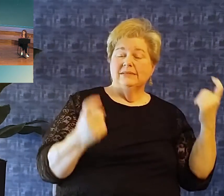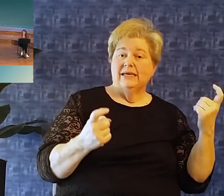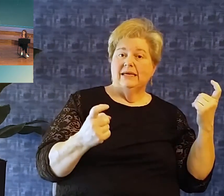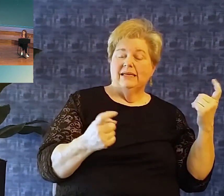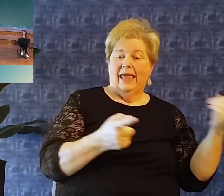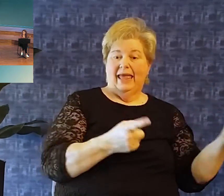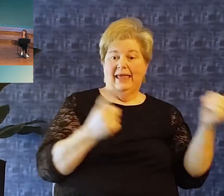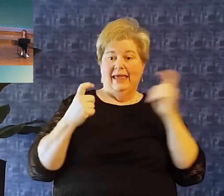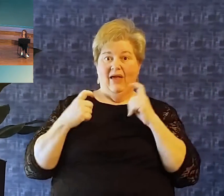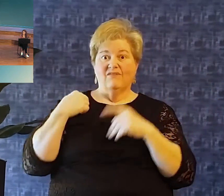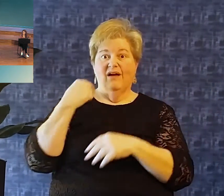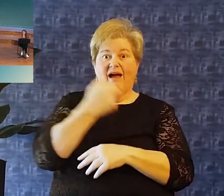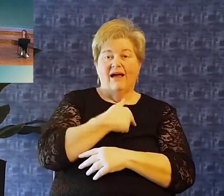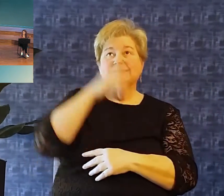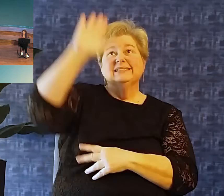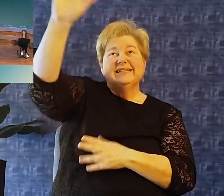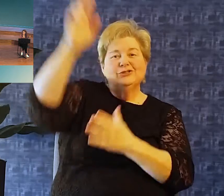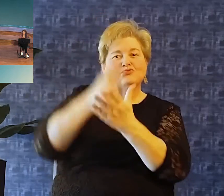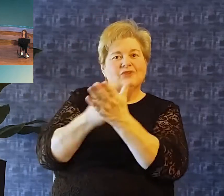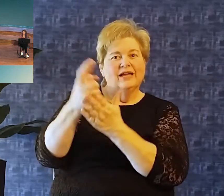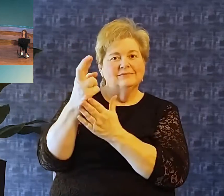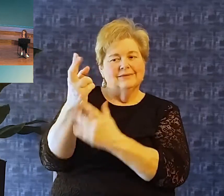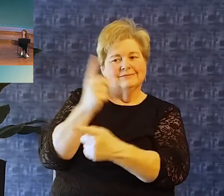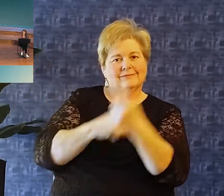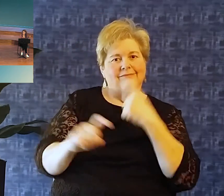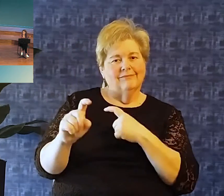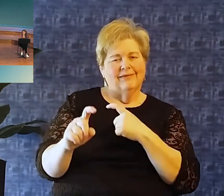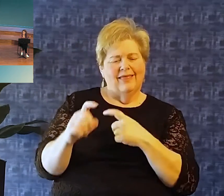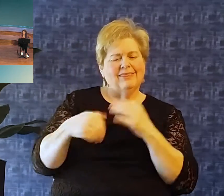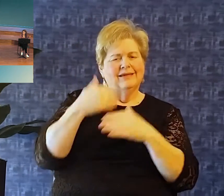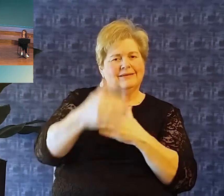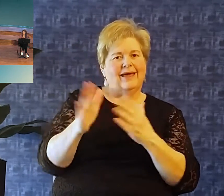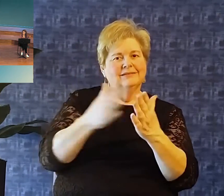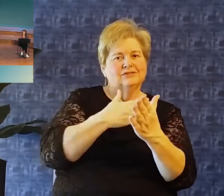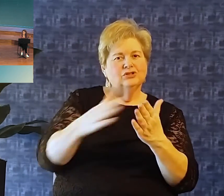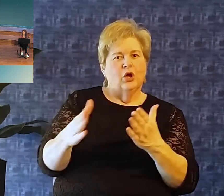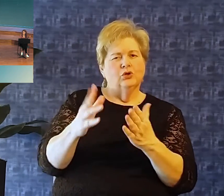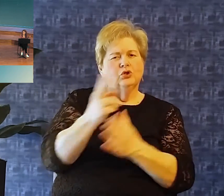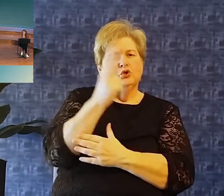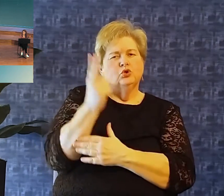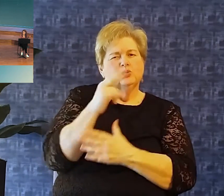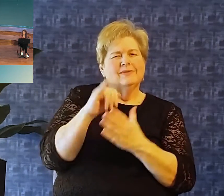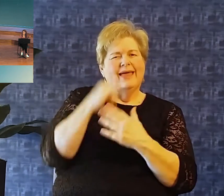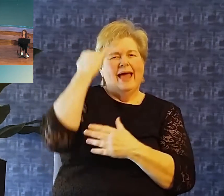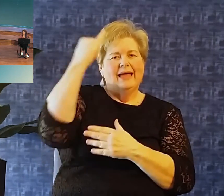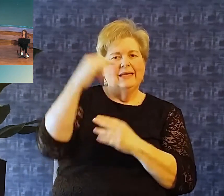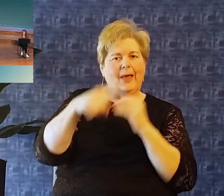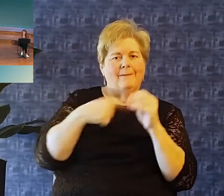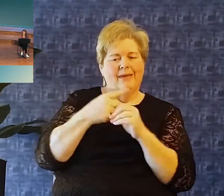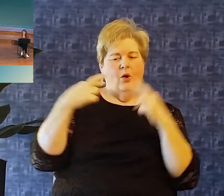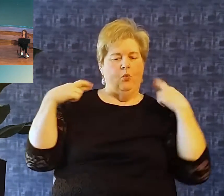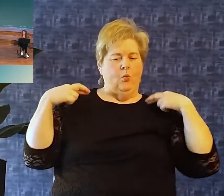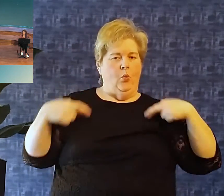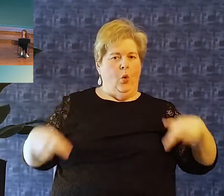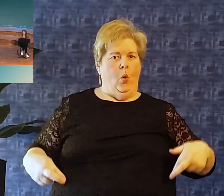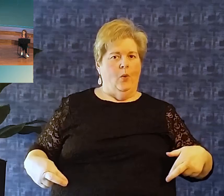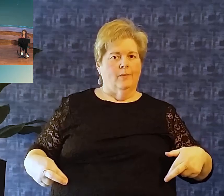to us his righteousness. Our next song uses the analogy of robes to communicate that truth that